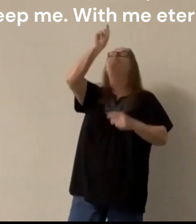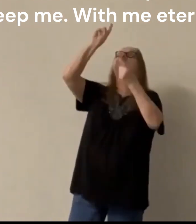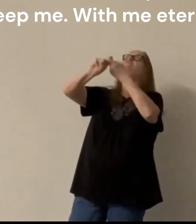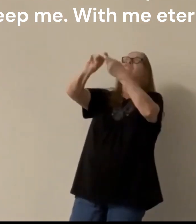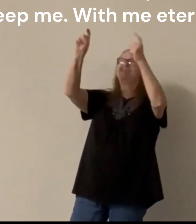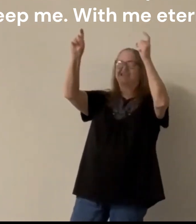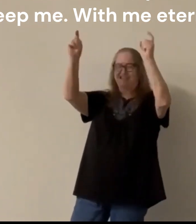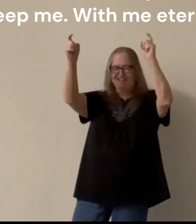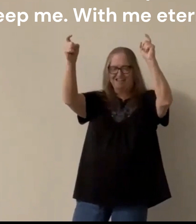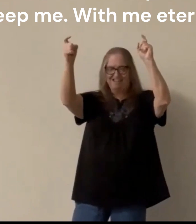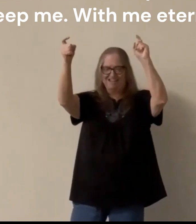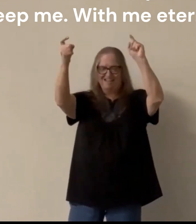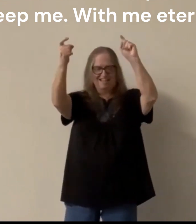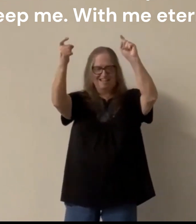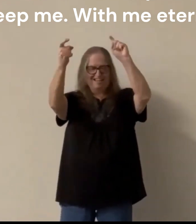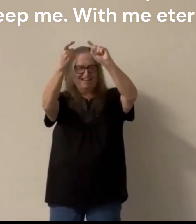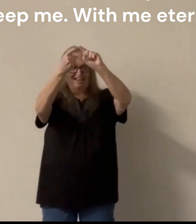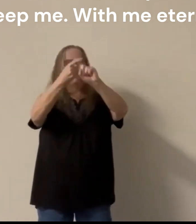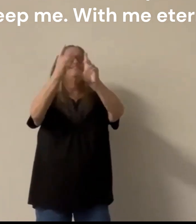No, lady. Let's not do that.